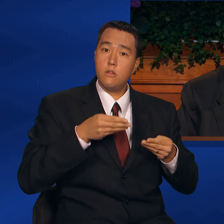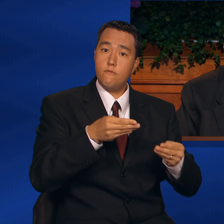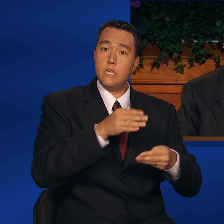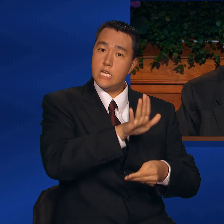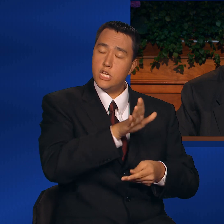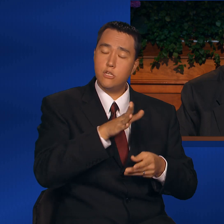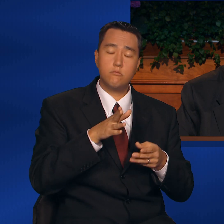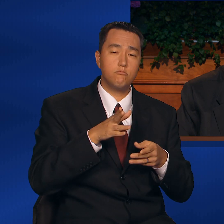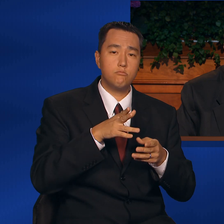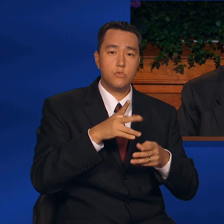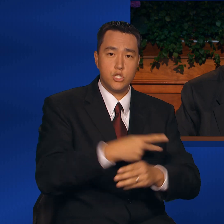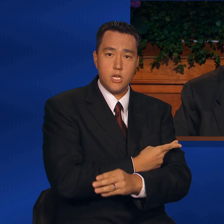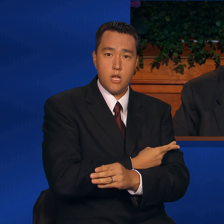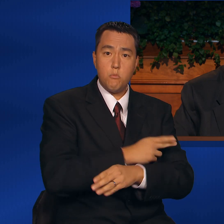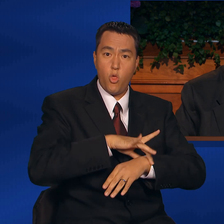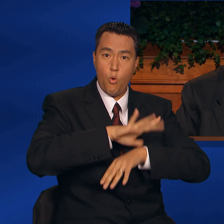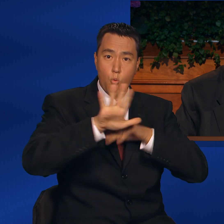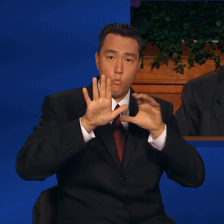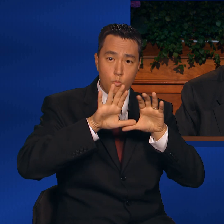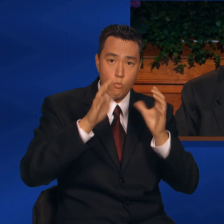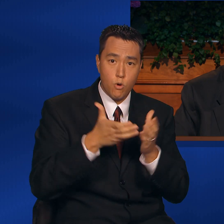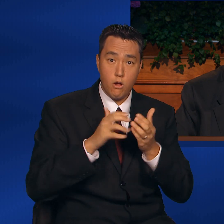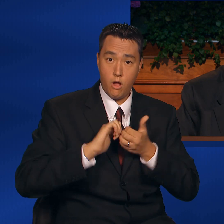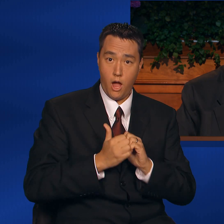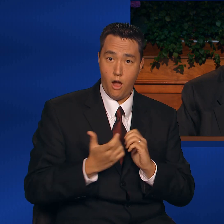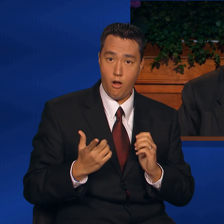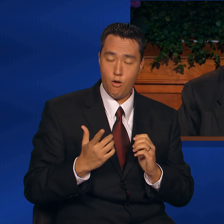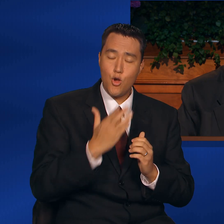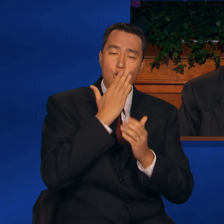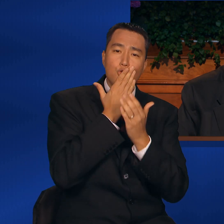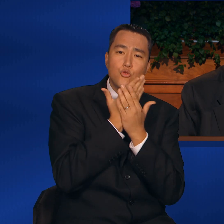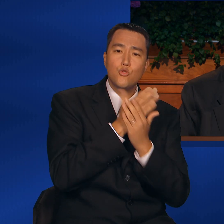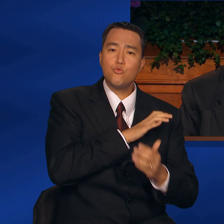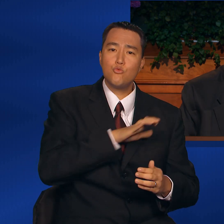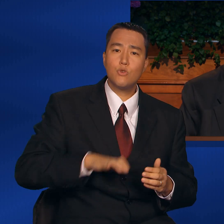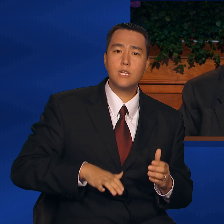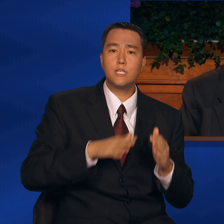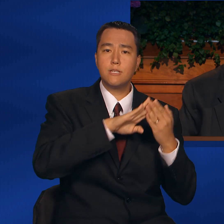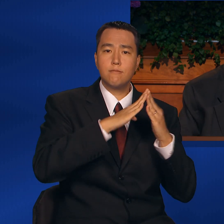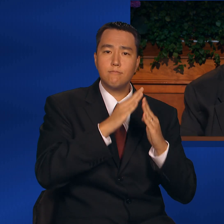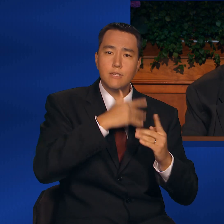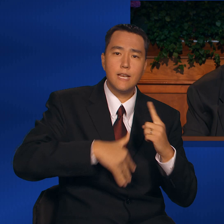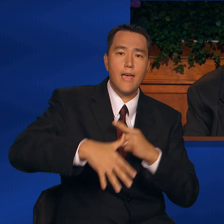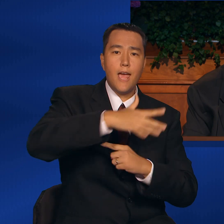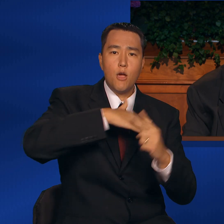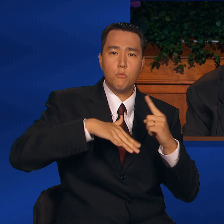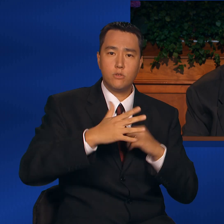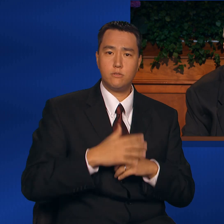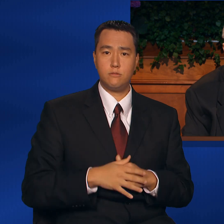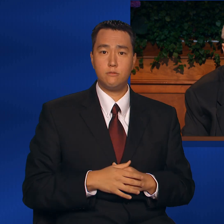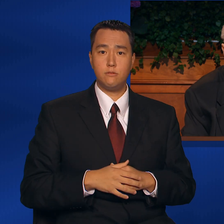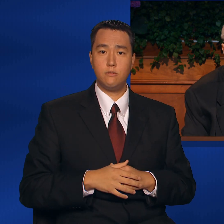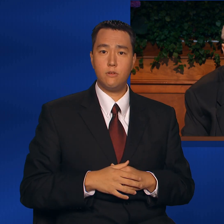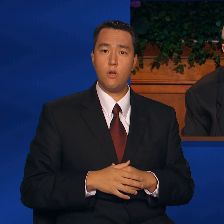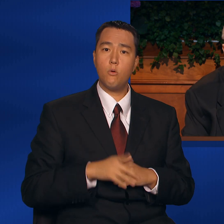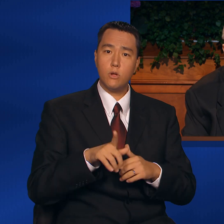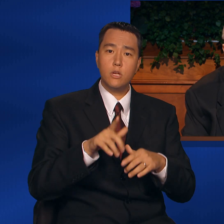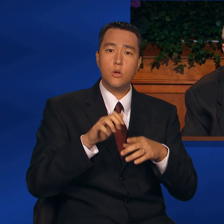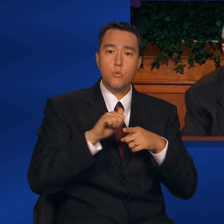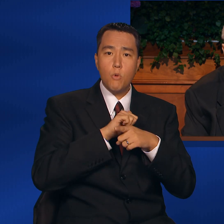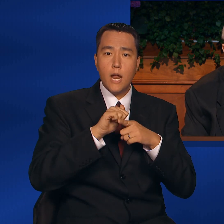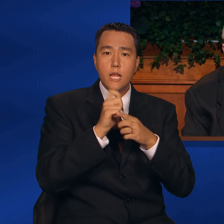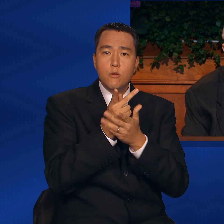the world by being good Christian neighbors, practicing the pure religion